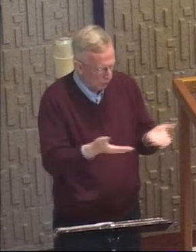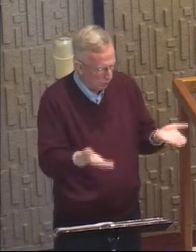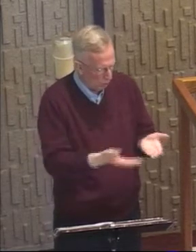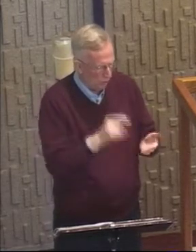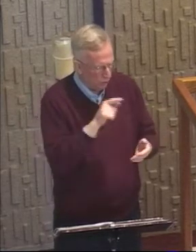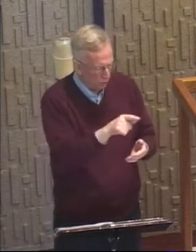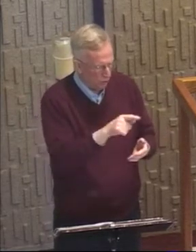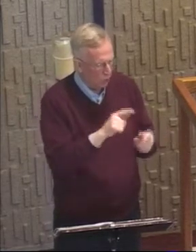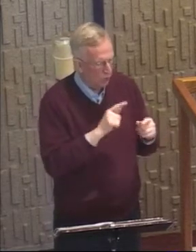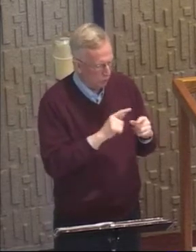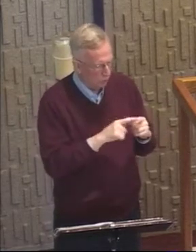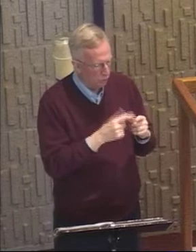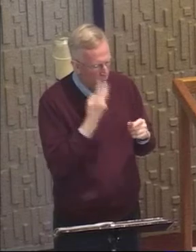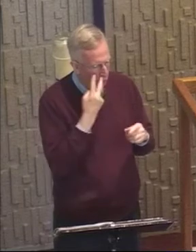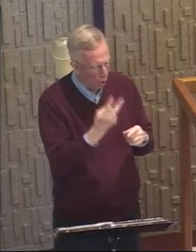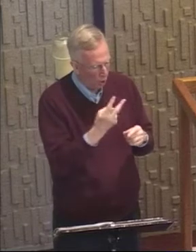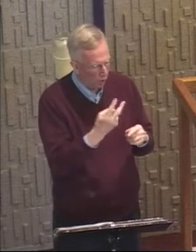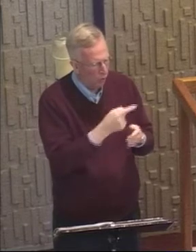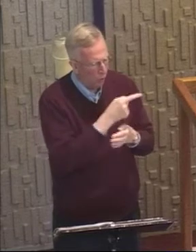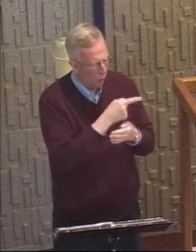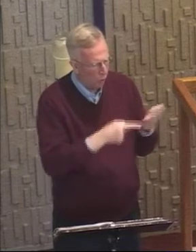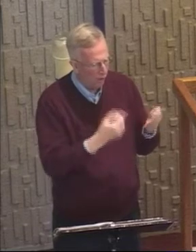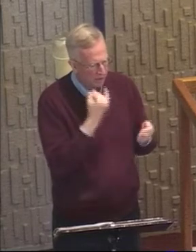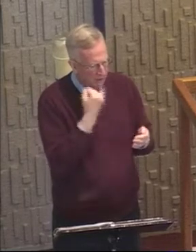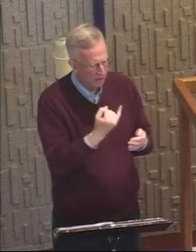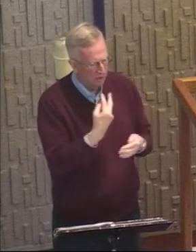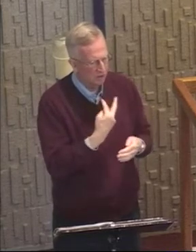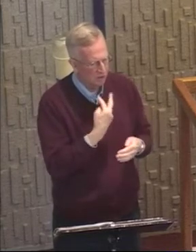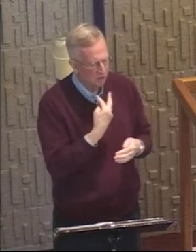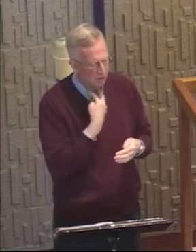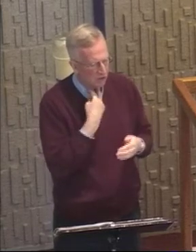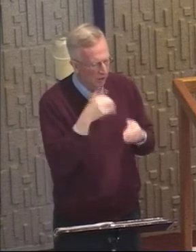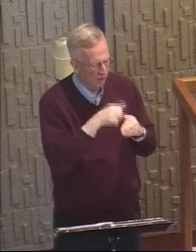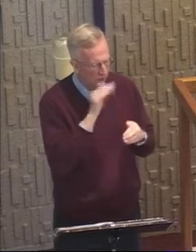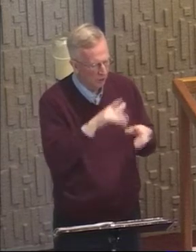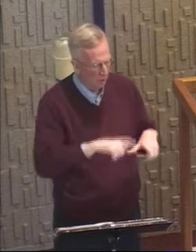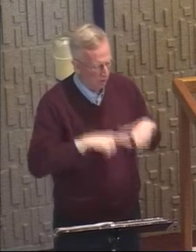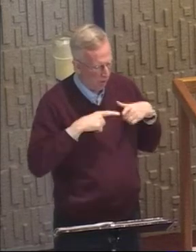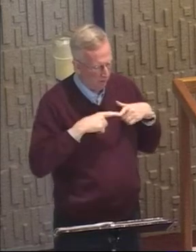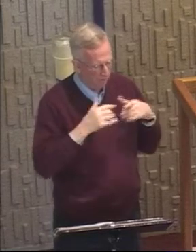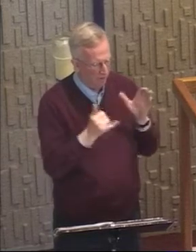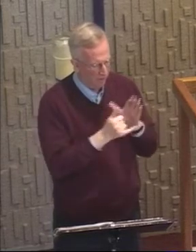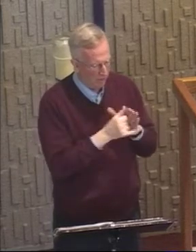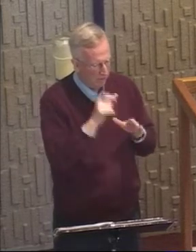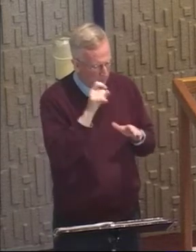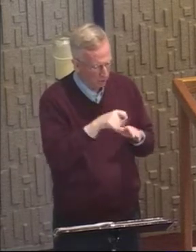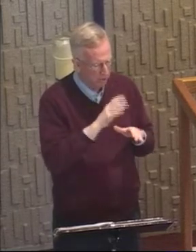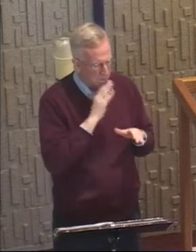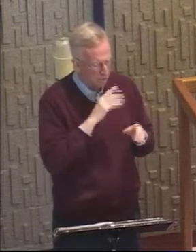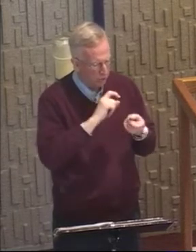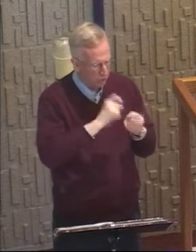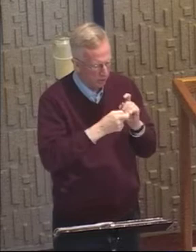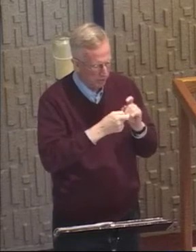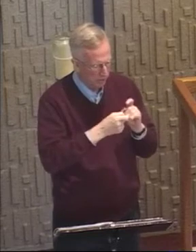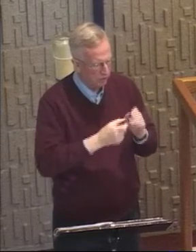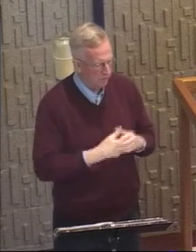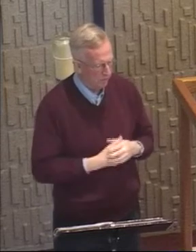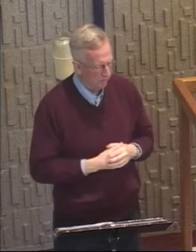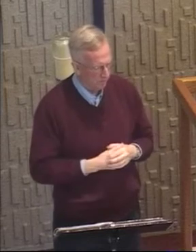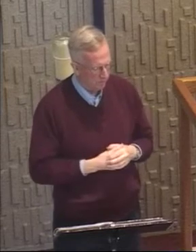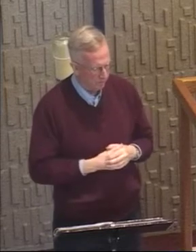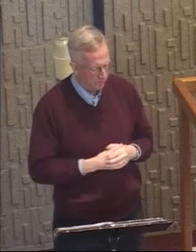what are you bound by? What tomb do you need to come out of to be able to be born again, to have new life?